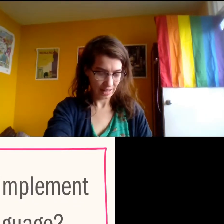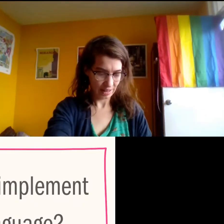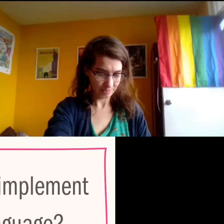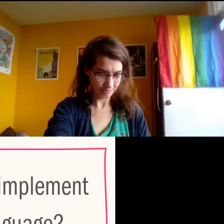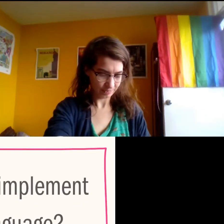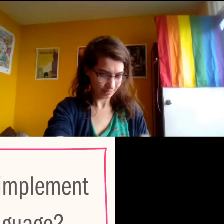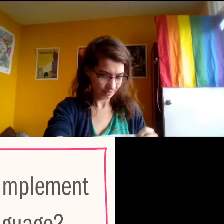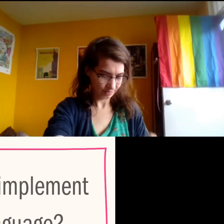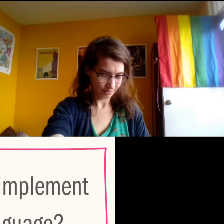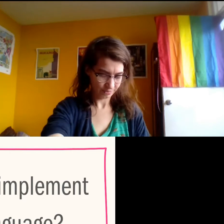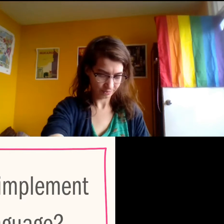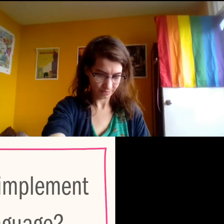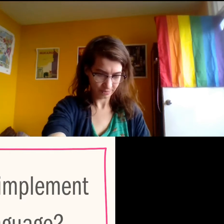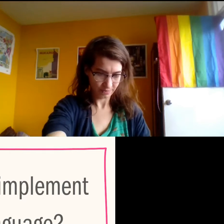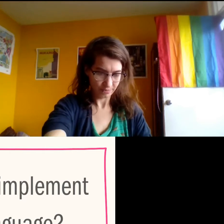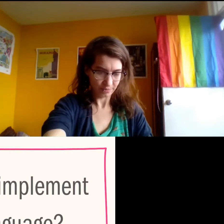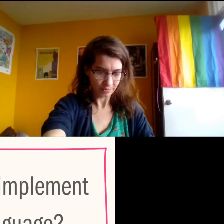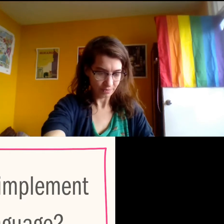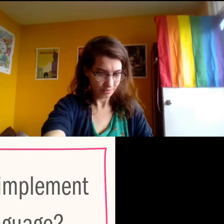Um,